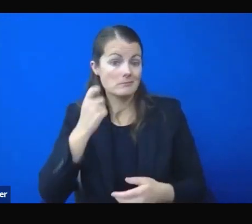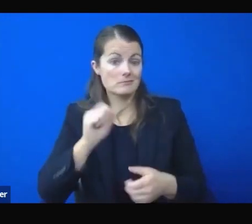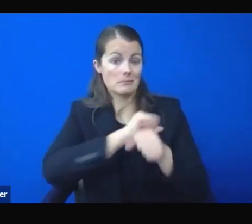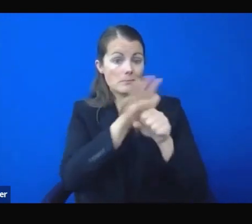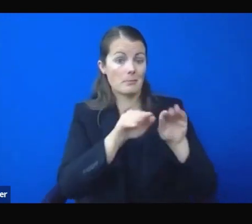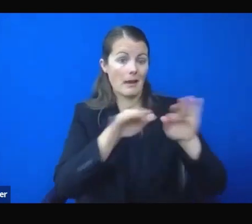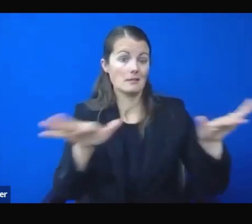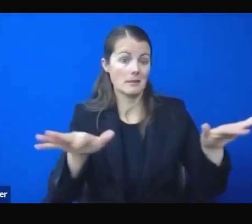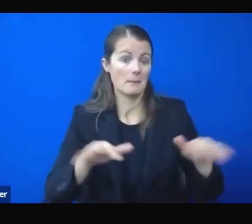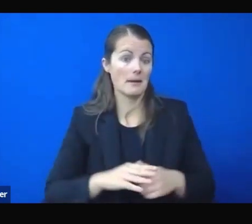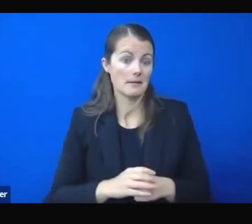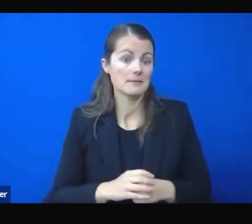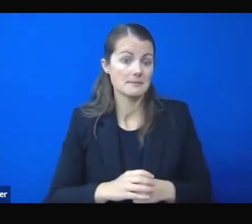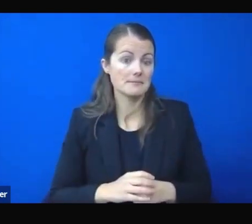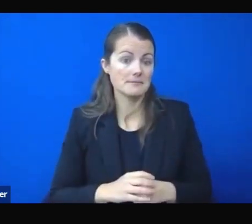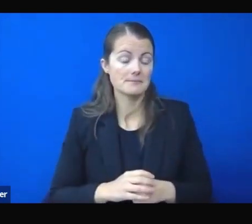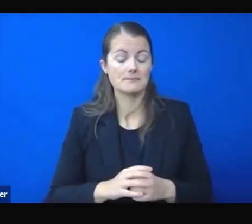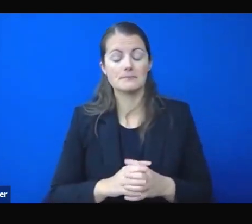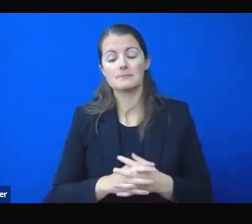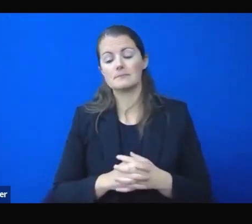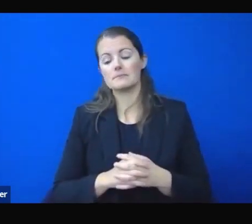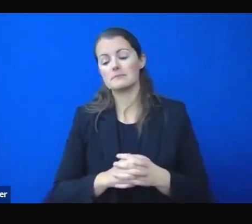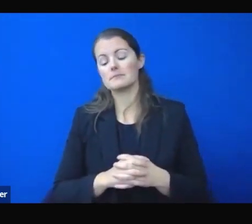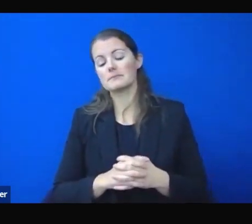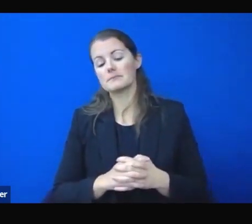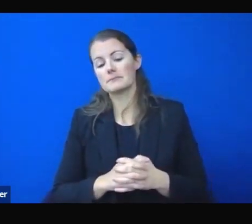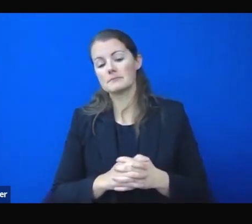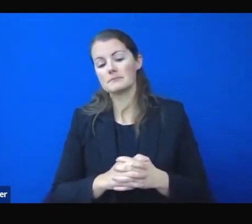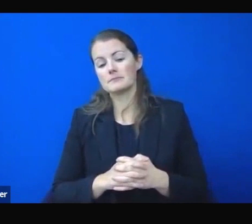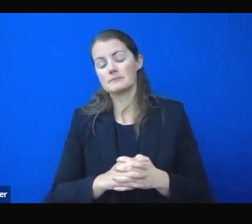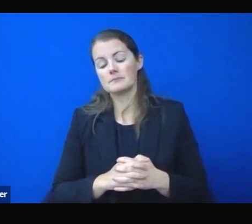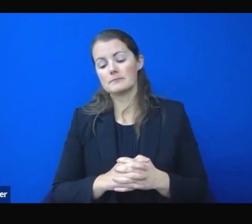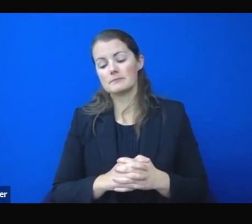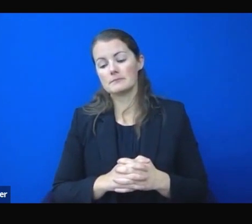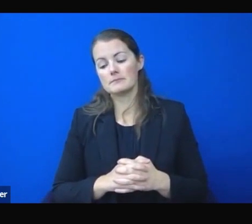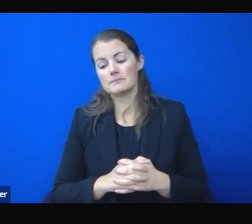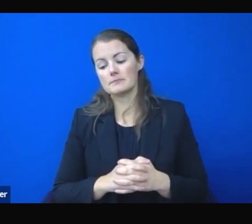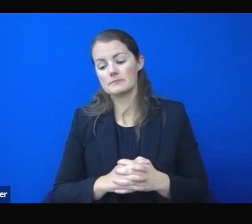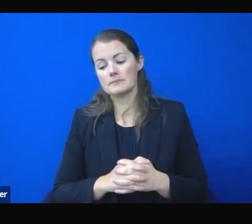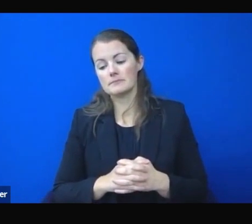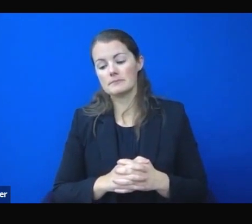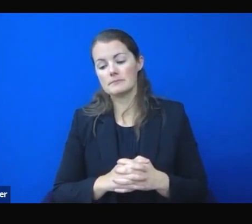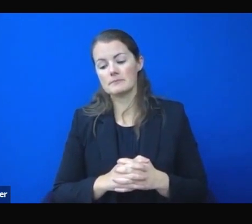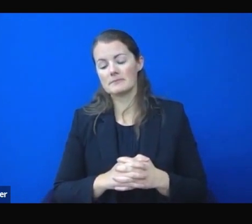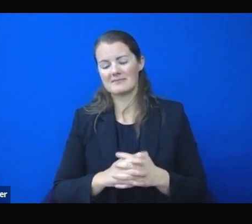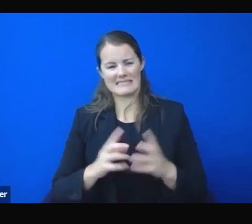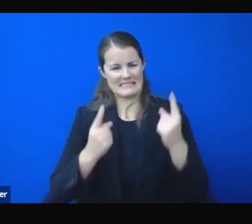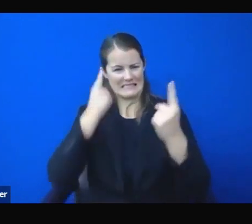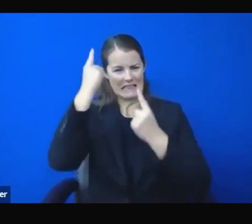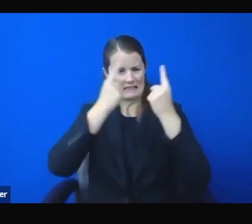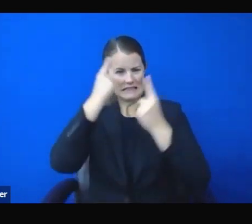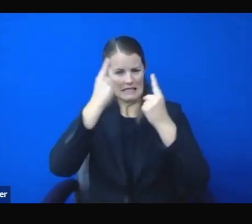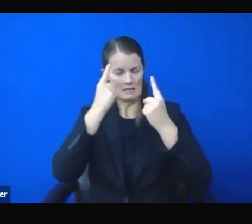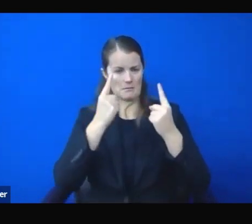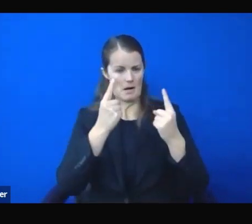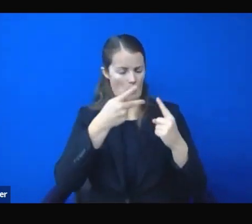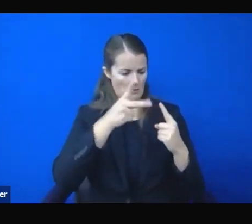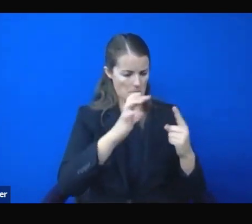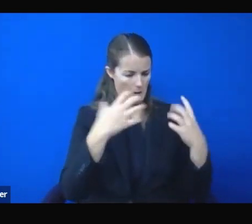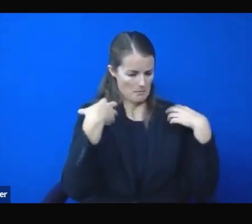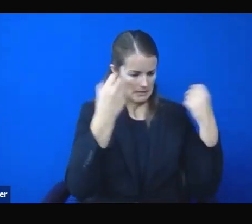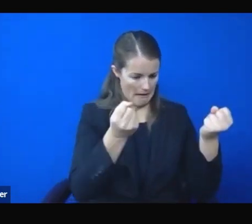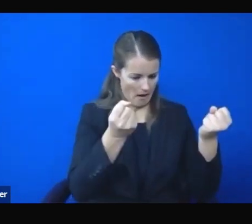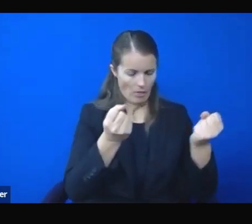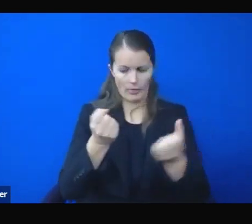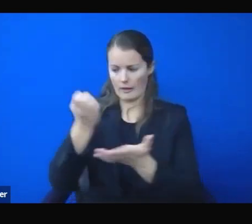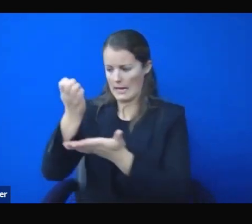Prioritizing our economy or our health is a false choice for our state. If you don't have a job, if you can't provide for your